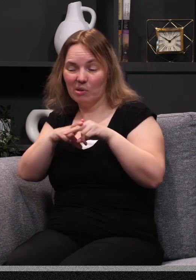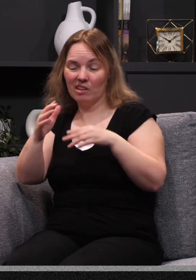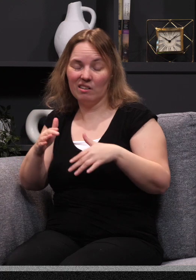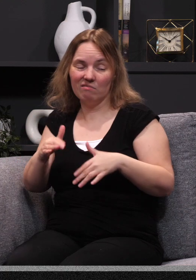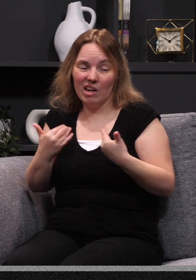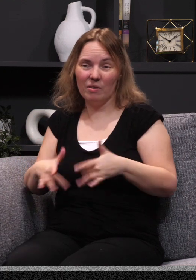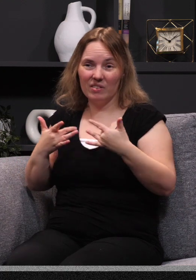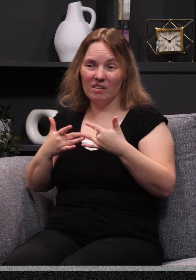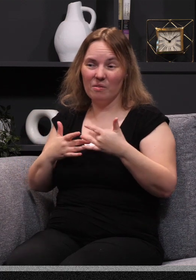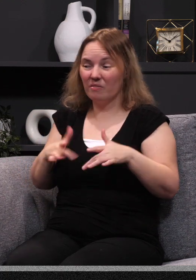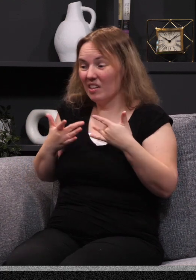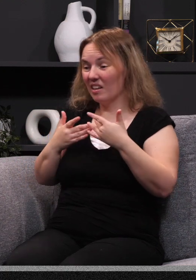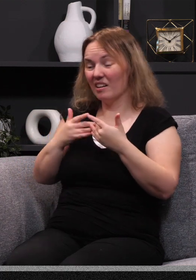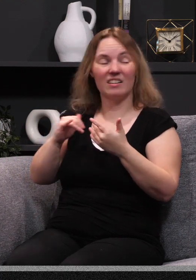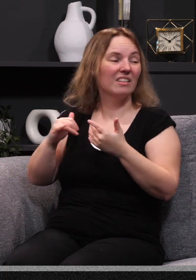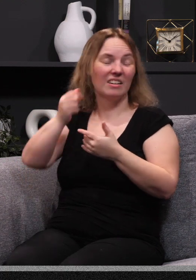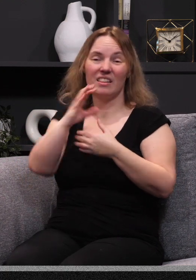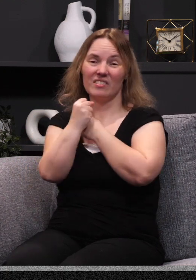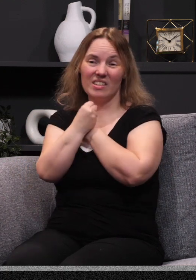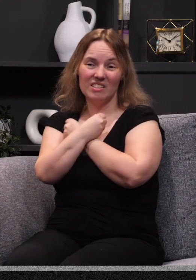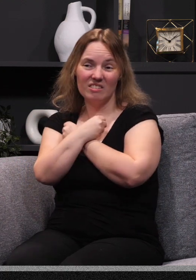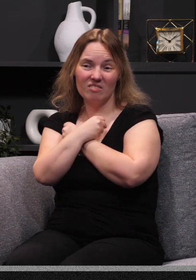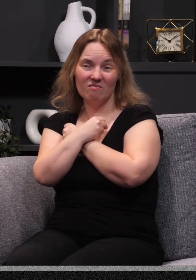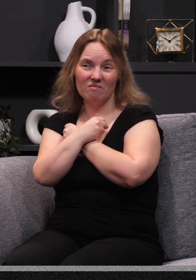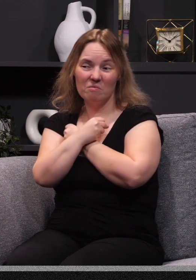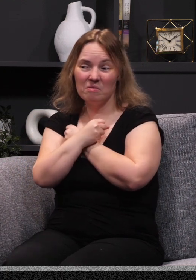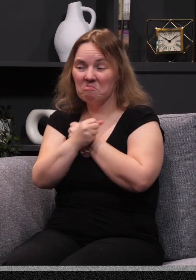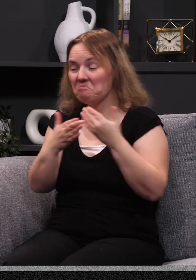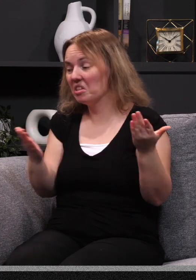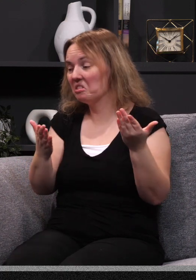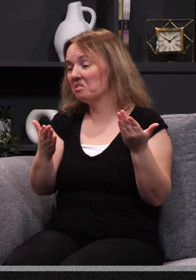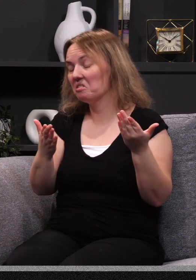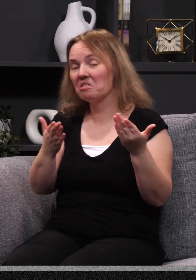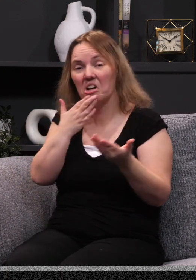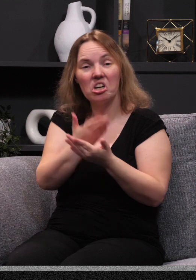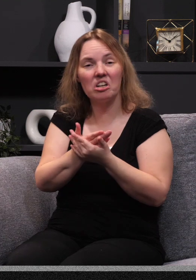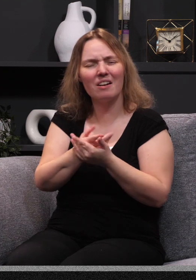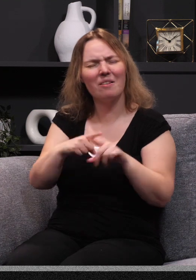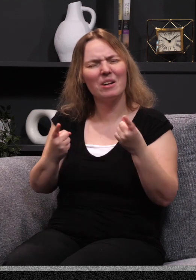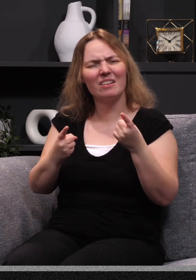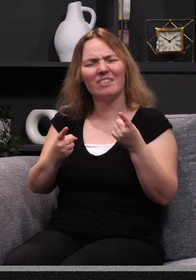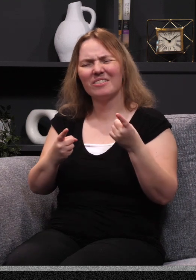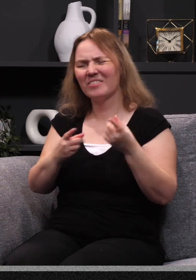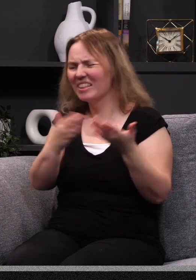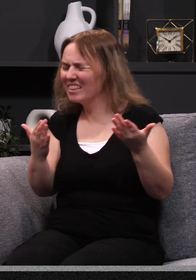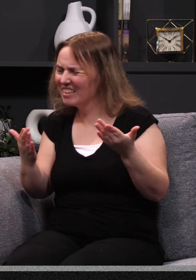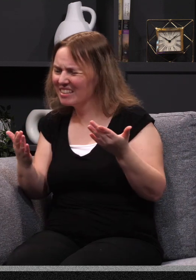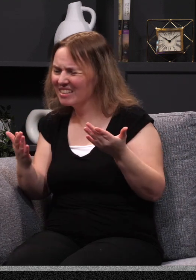Again, we feel like God loves us when things are going well, but we're unsure when we start to struggle. Or maybe sometimes we fail to feel we